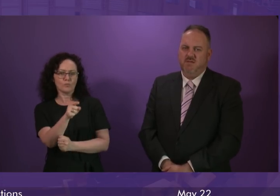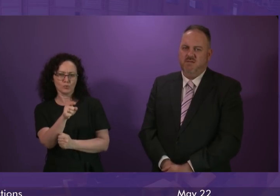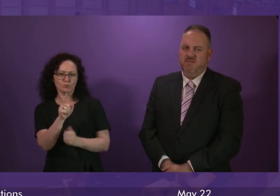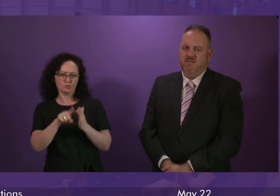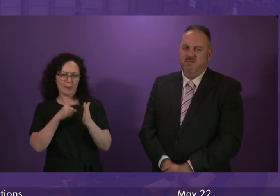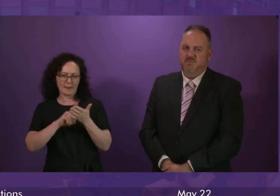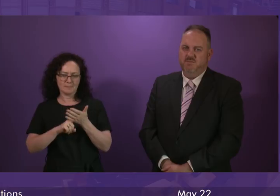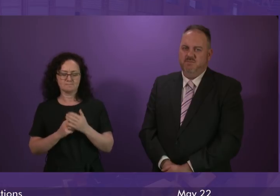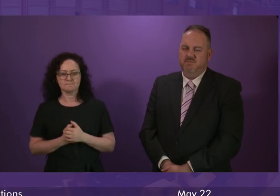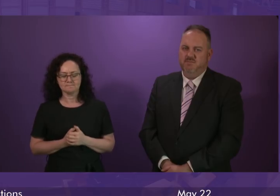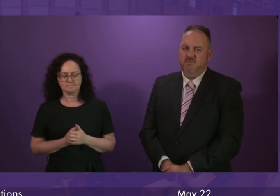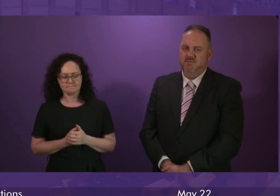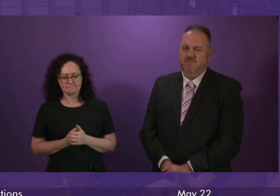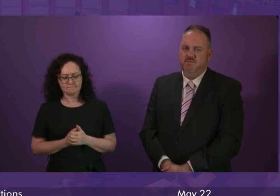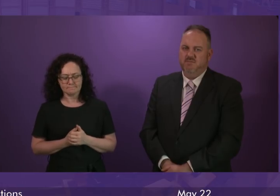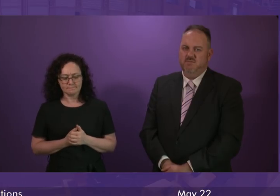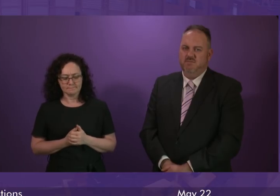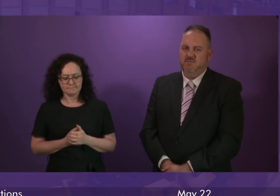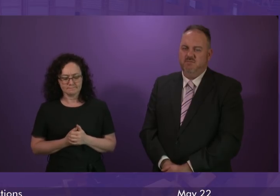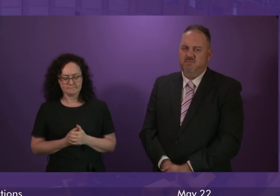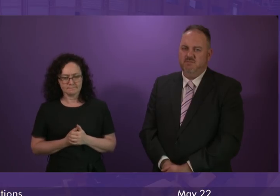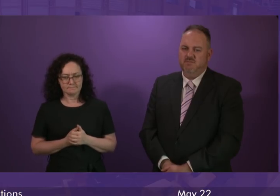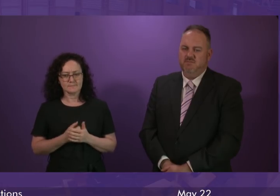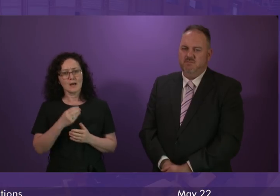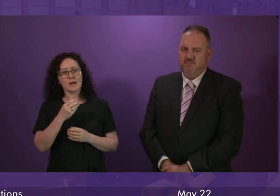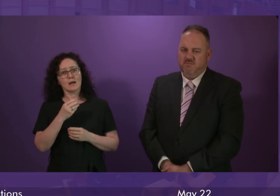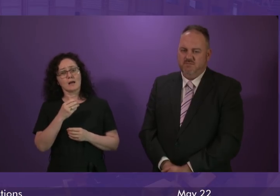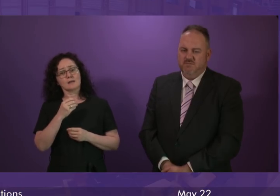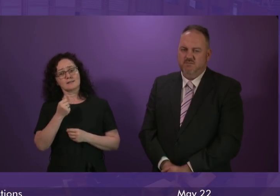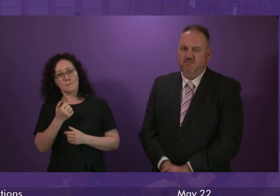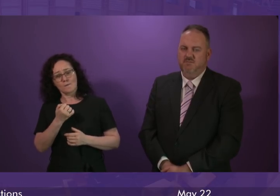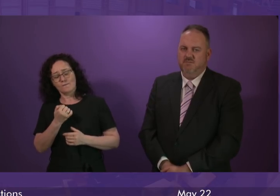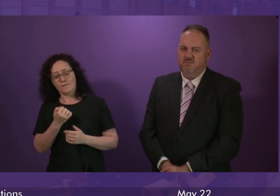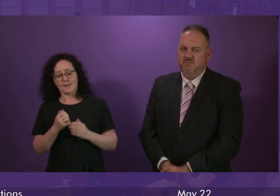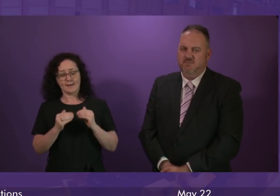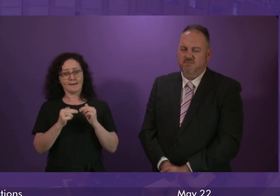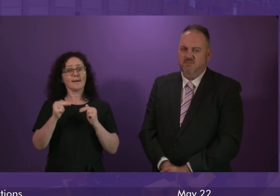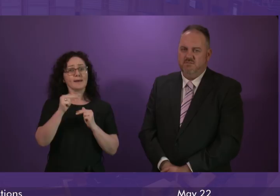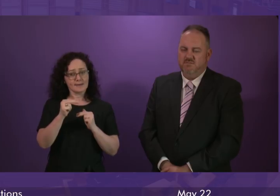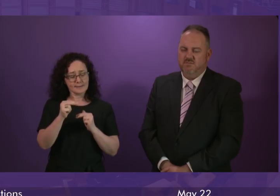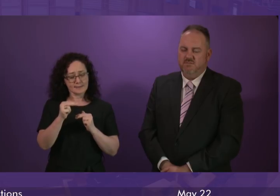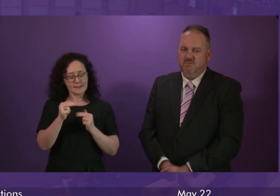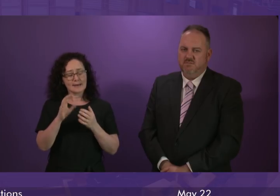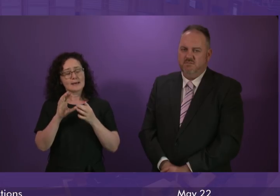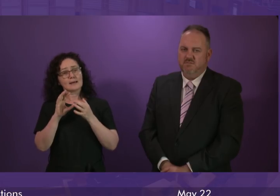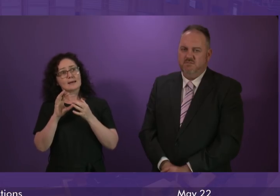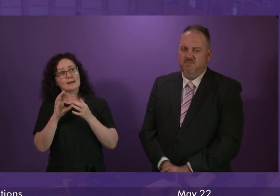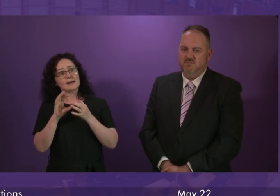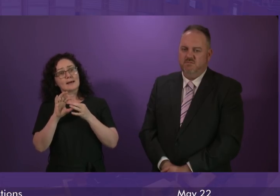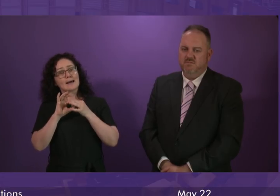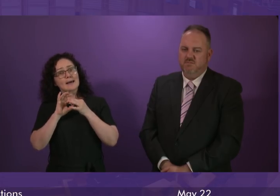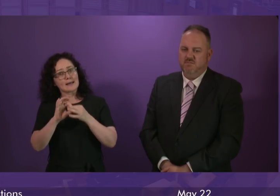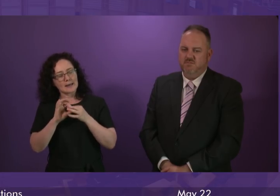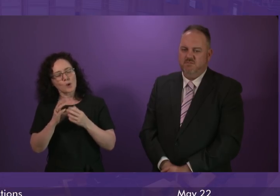the, I'm not suggesting this is the case in the figures she cites, but some of the increase we've seen in sexual crime in recent years has come from the